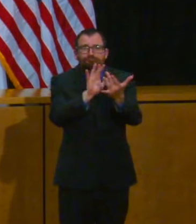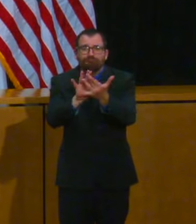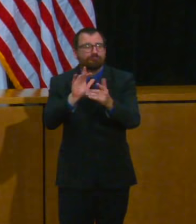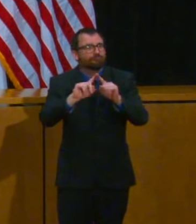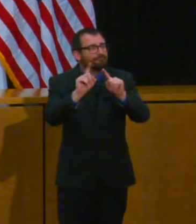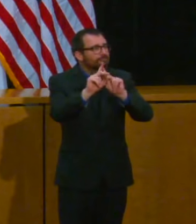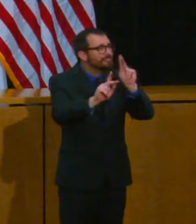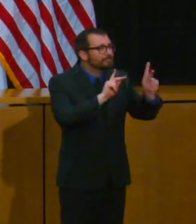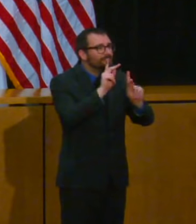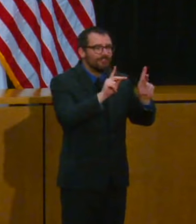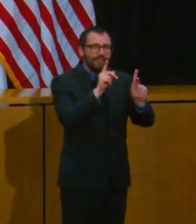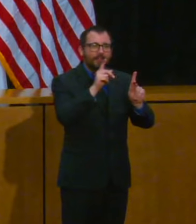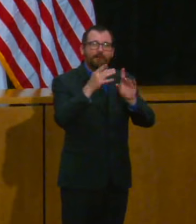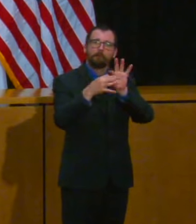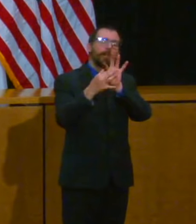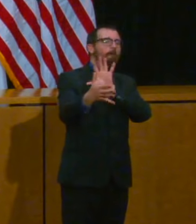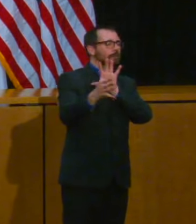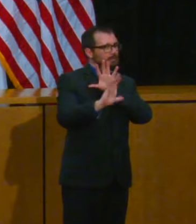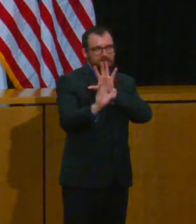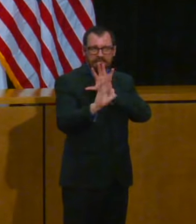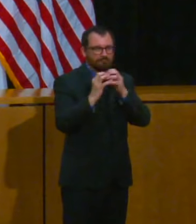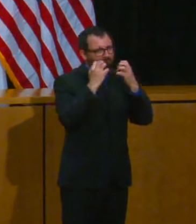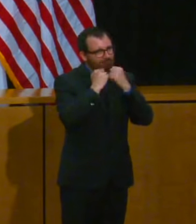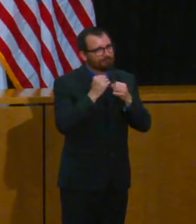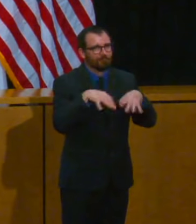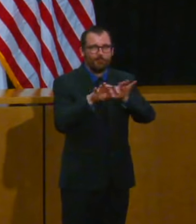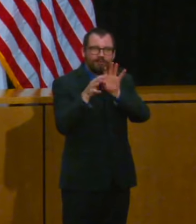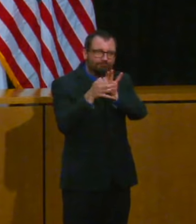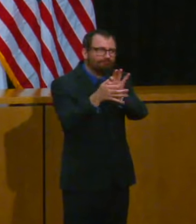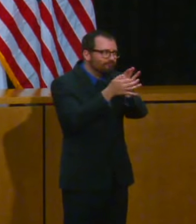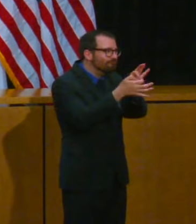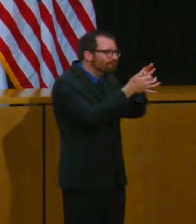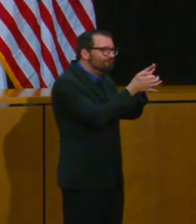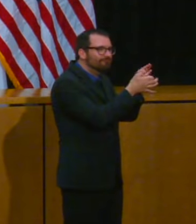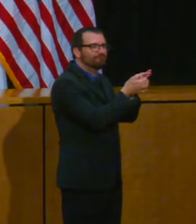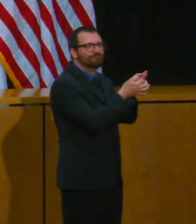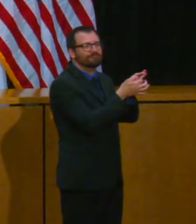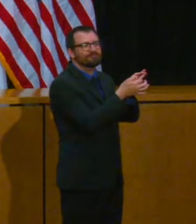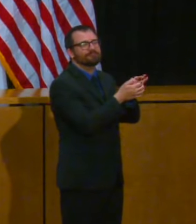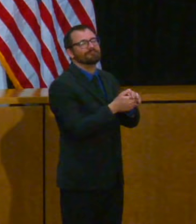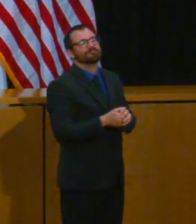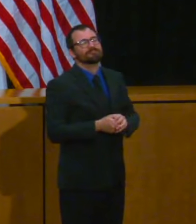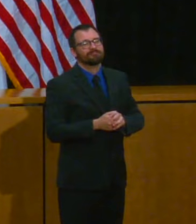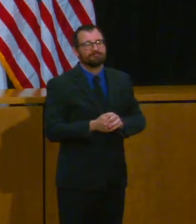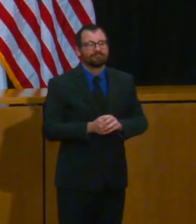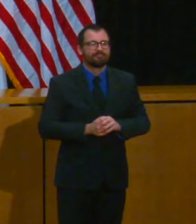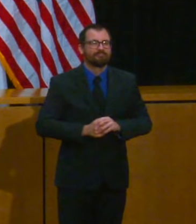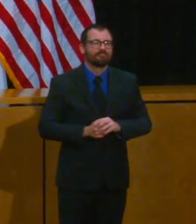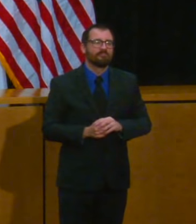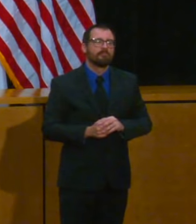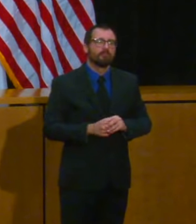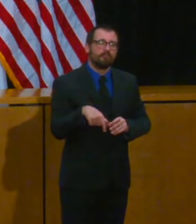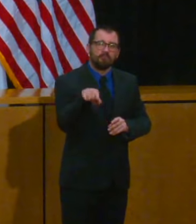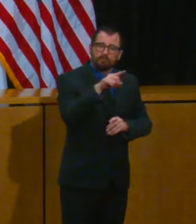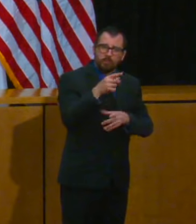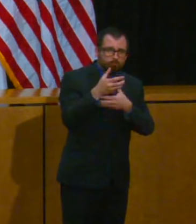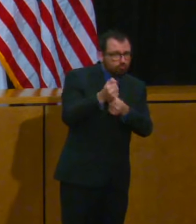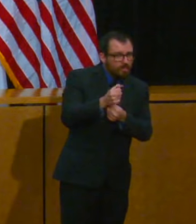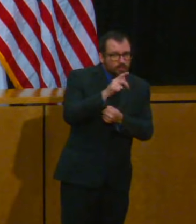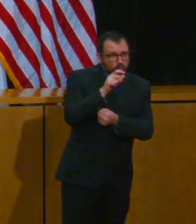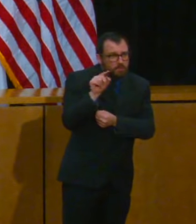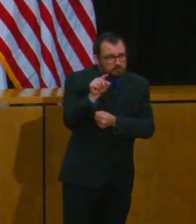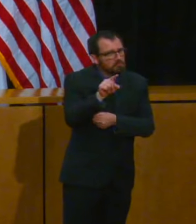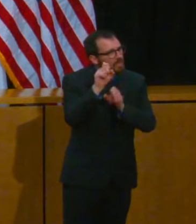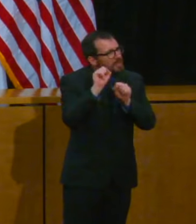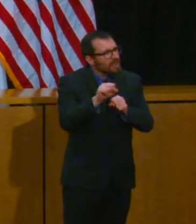about your concerns and how you're feeling and call your health care provider if stress gets in the way of how you're feeling about how